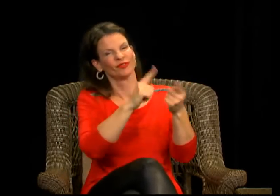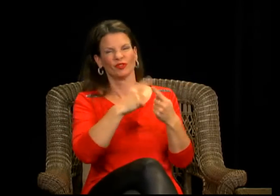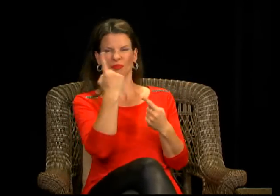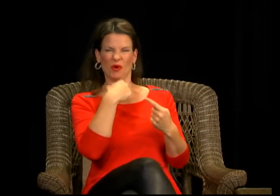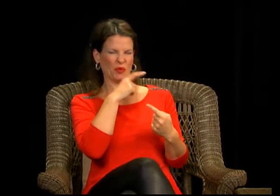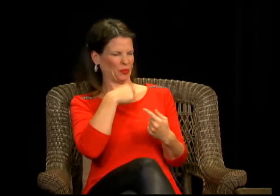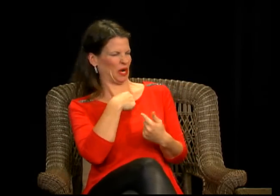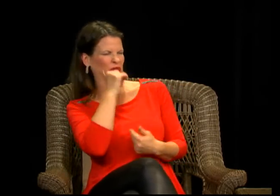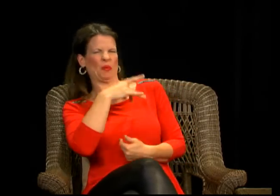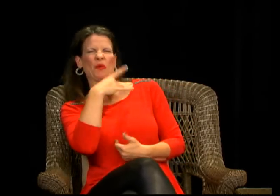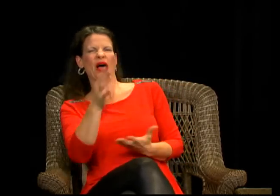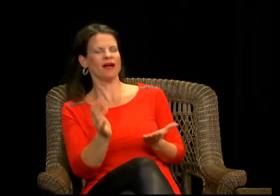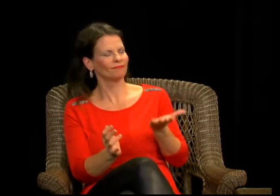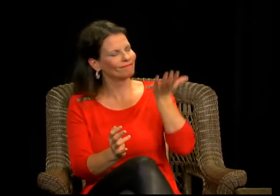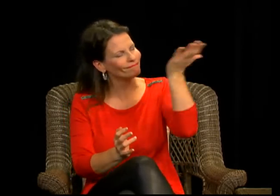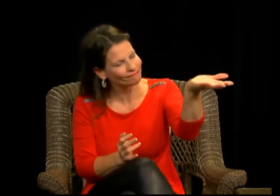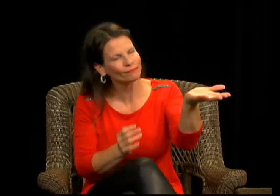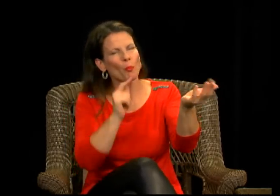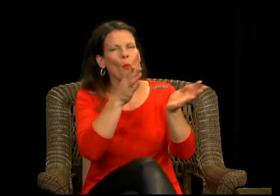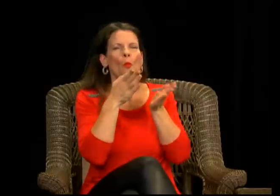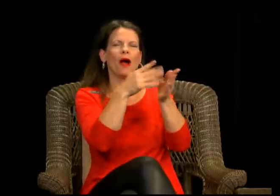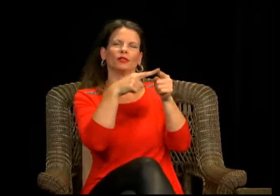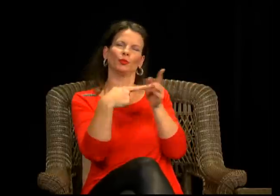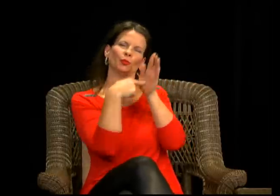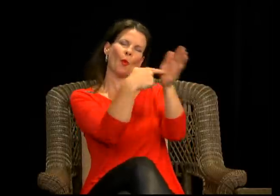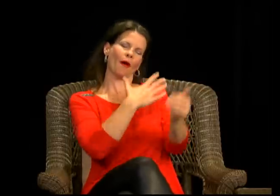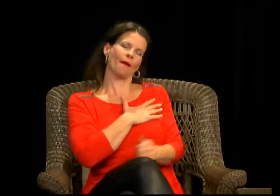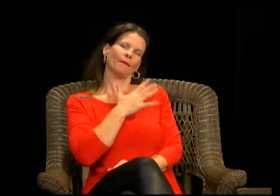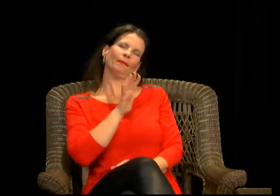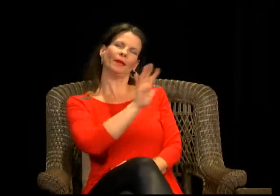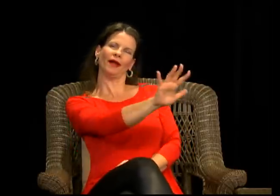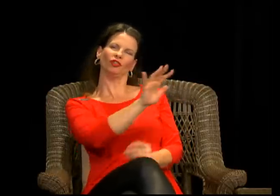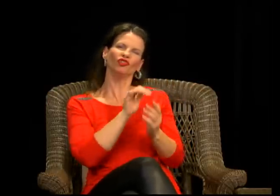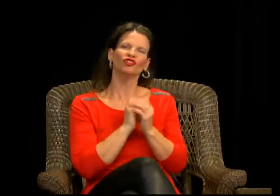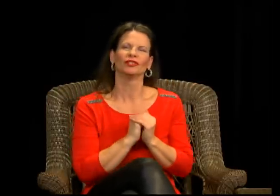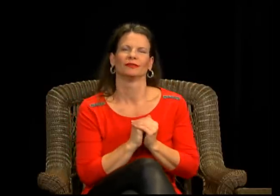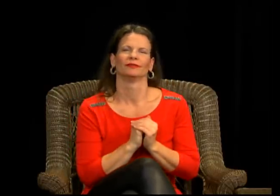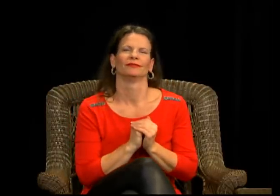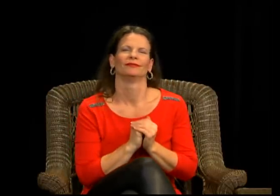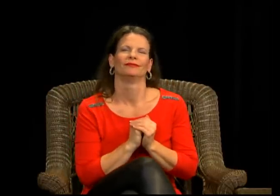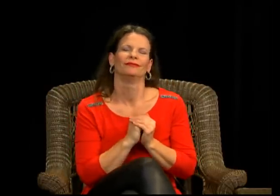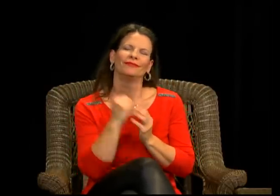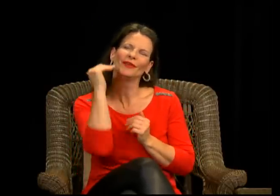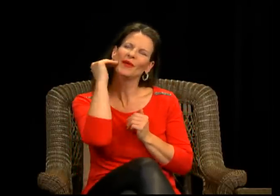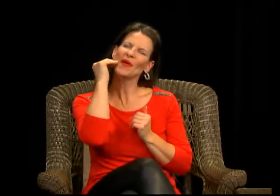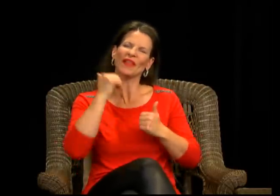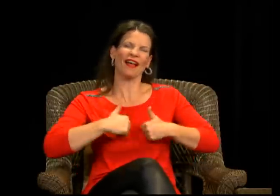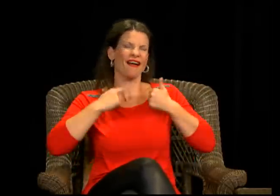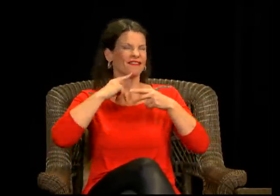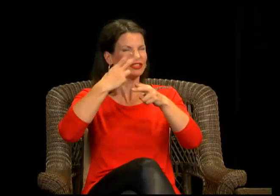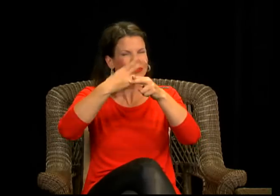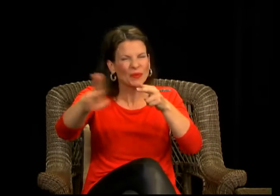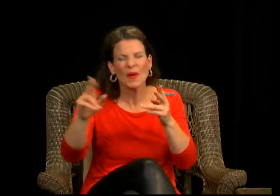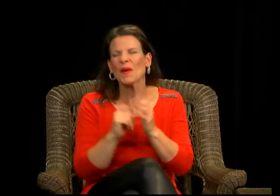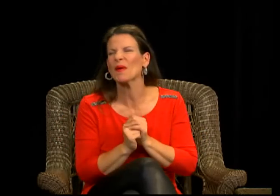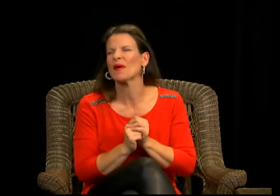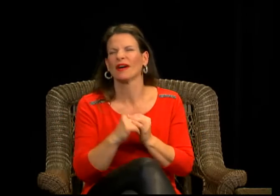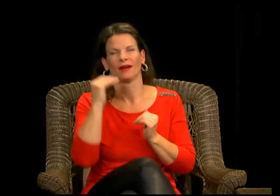else and even if it's someone you don't particularly like, just try to share. Try to take that moment this time of the